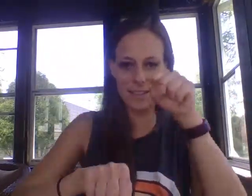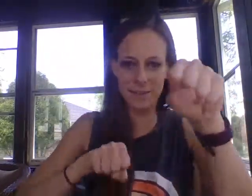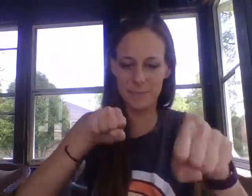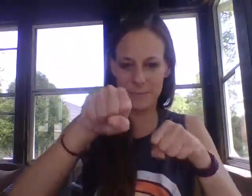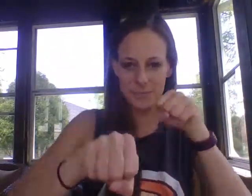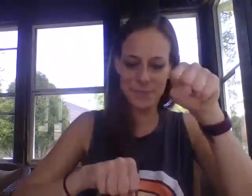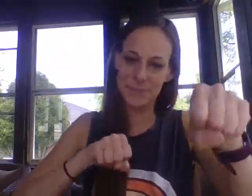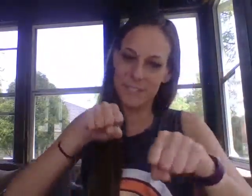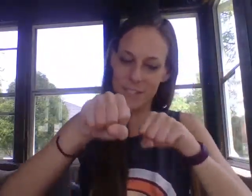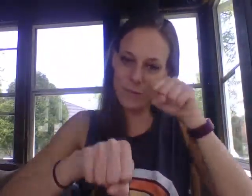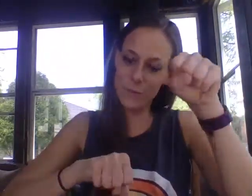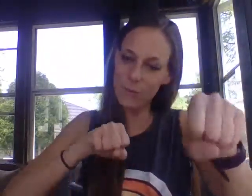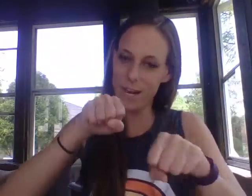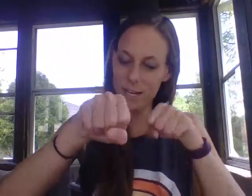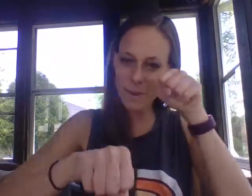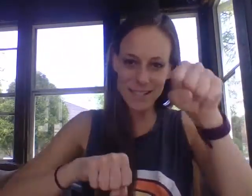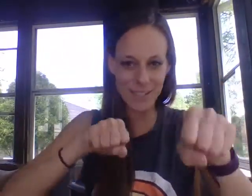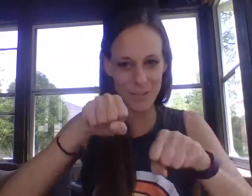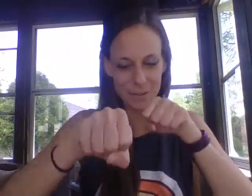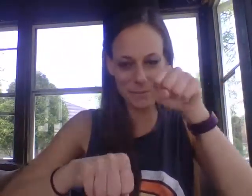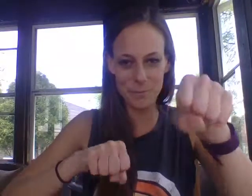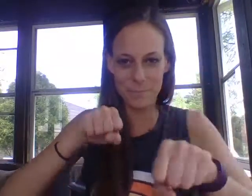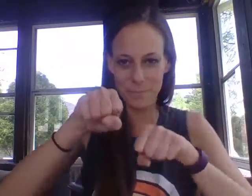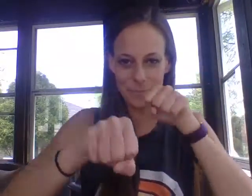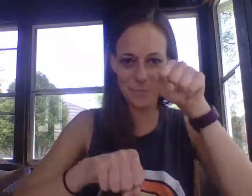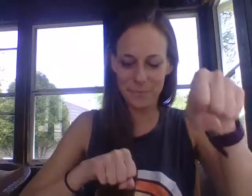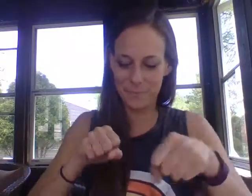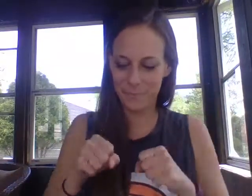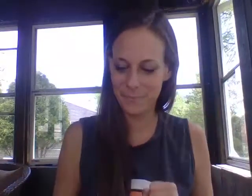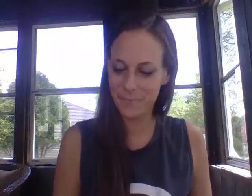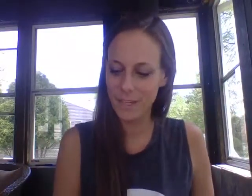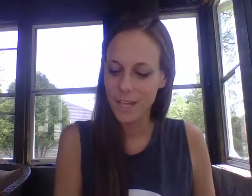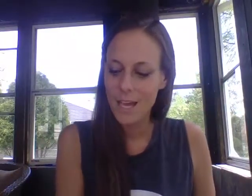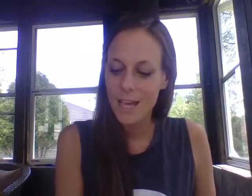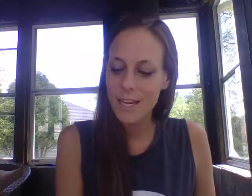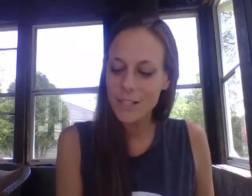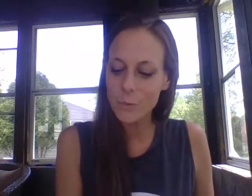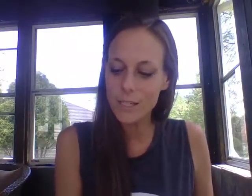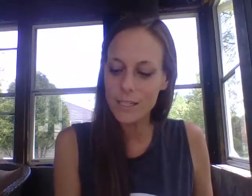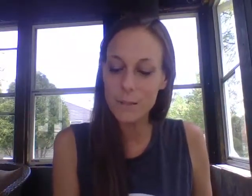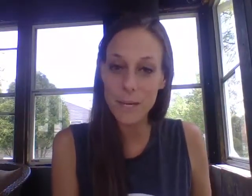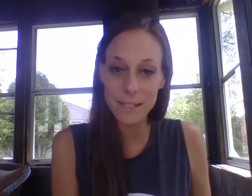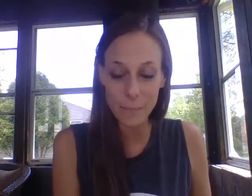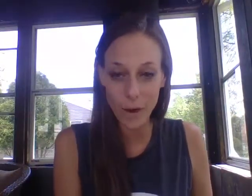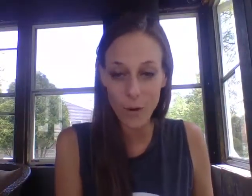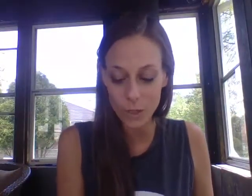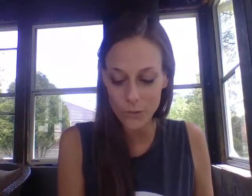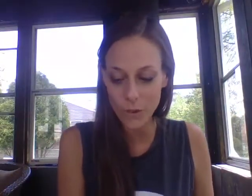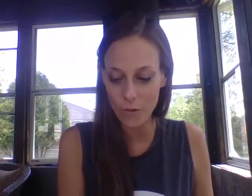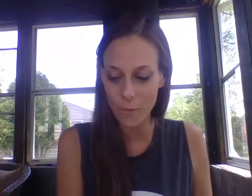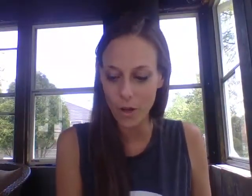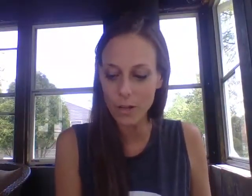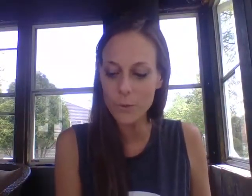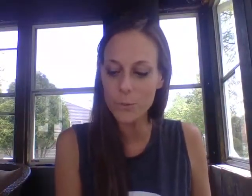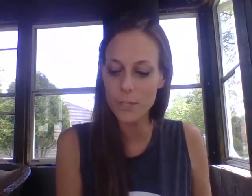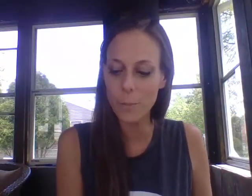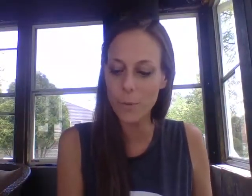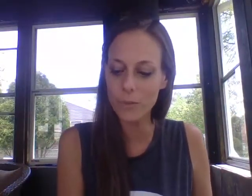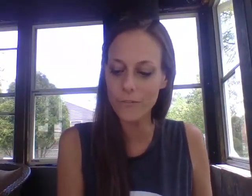as if you were riding a bicycle next one is baseball or softball you tilt both